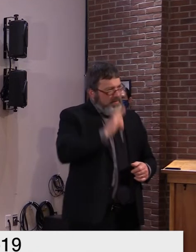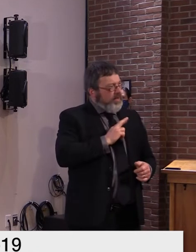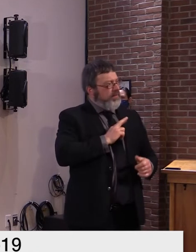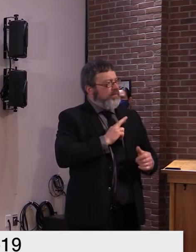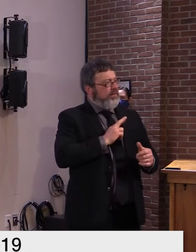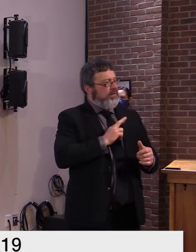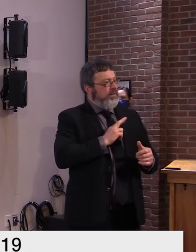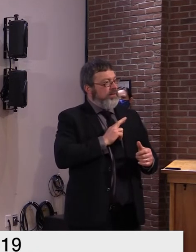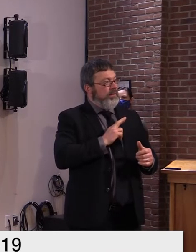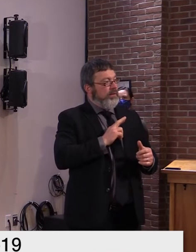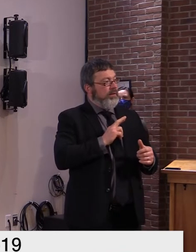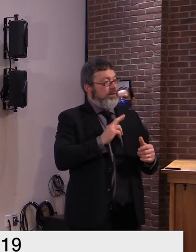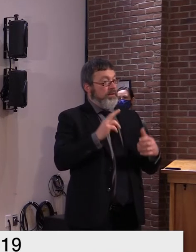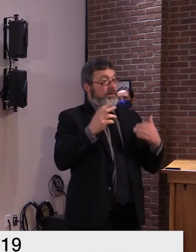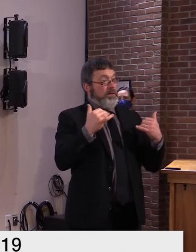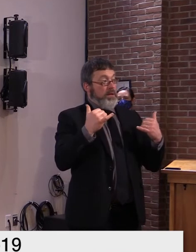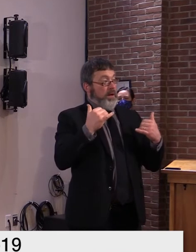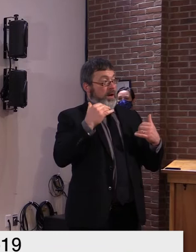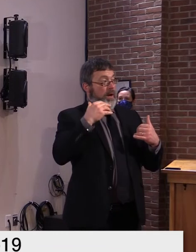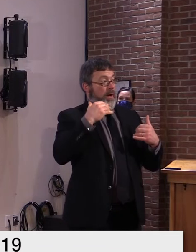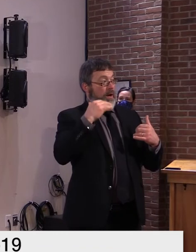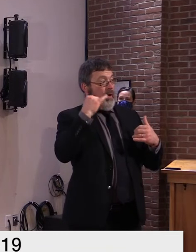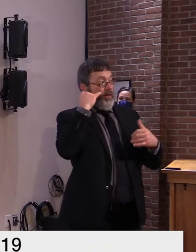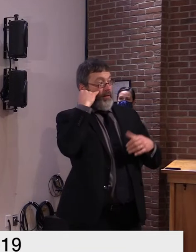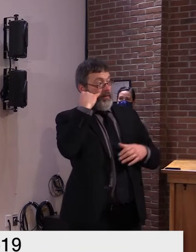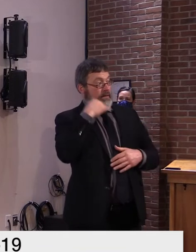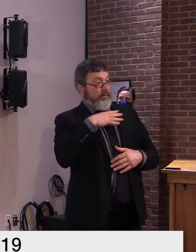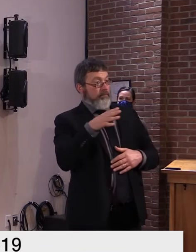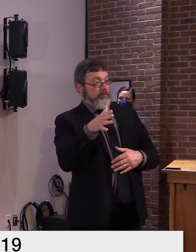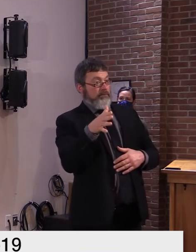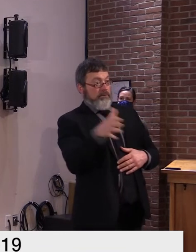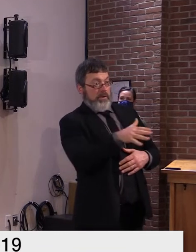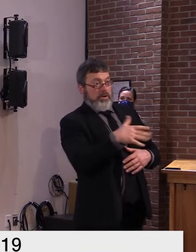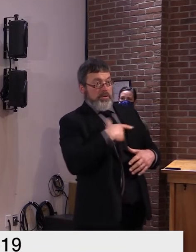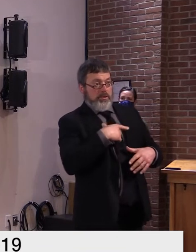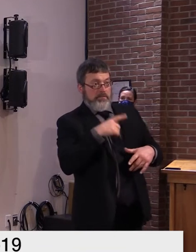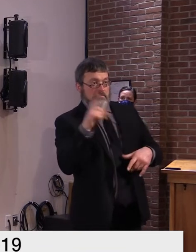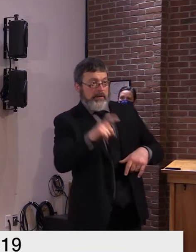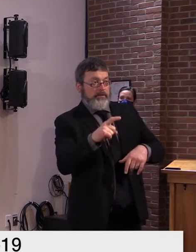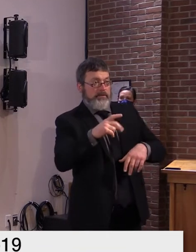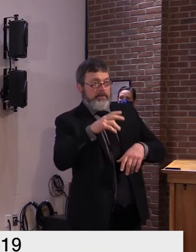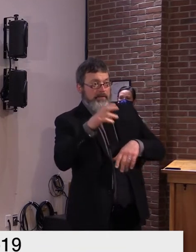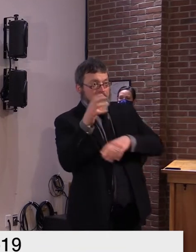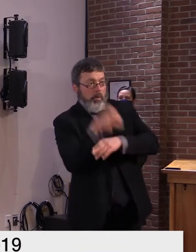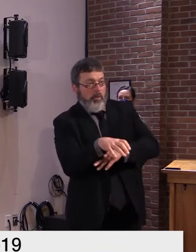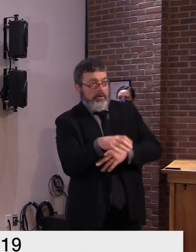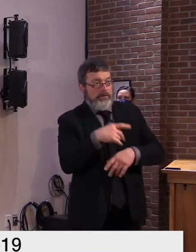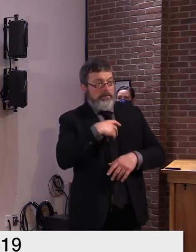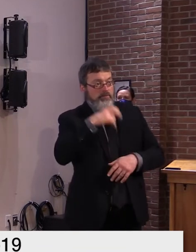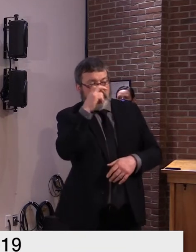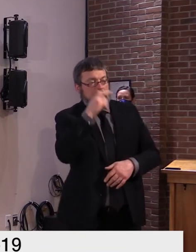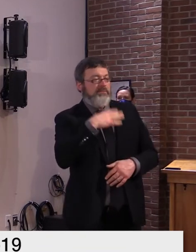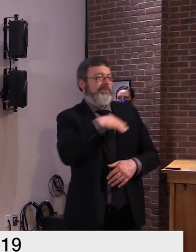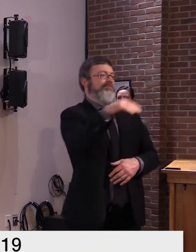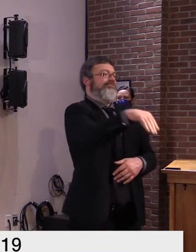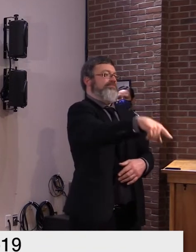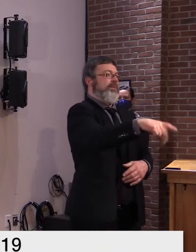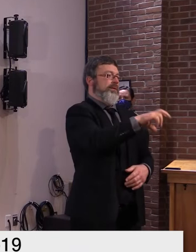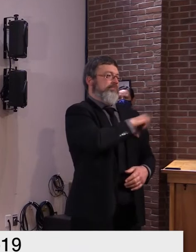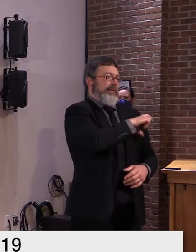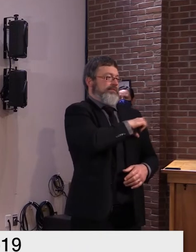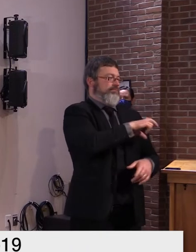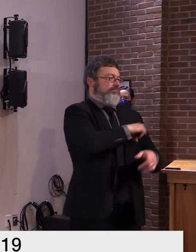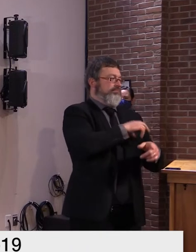shirling to help on that could could i let me just add uh before uh commissioner shirling weighs in on this i i just